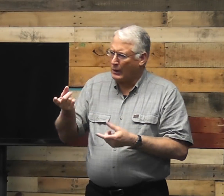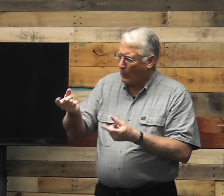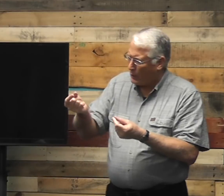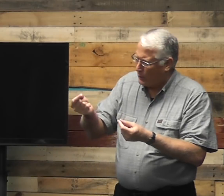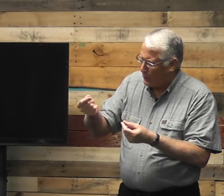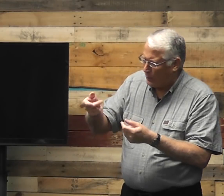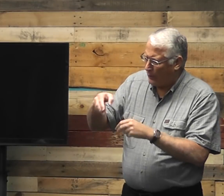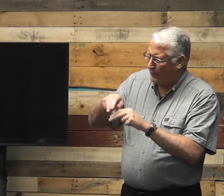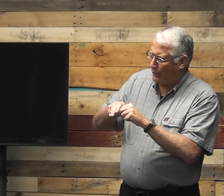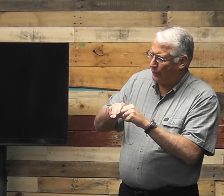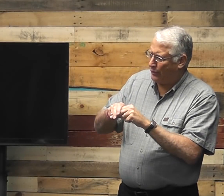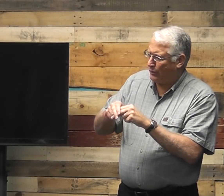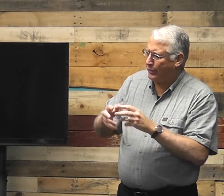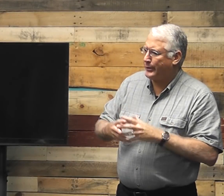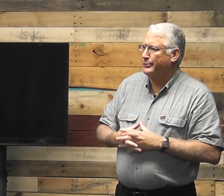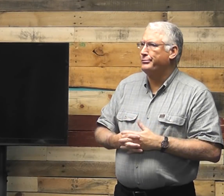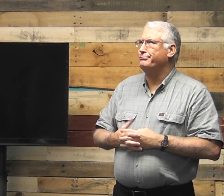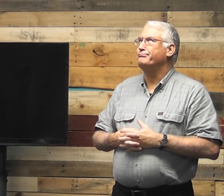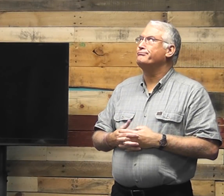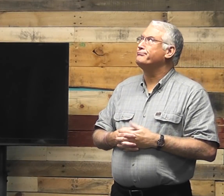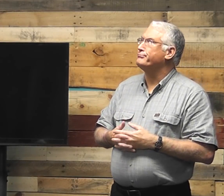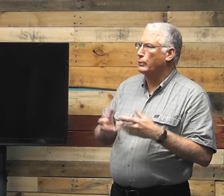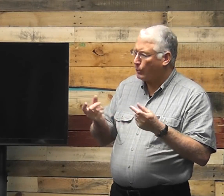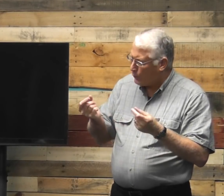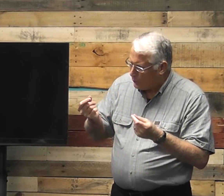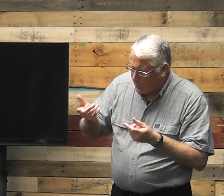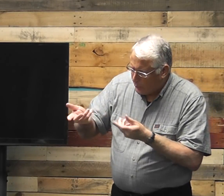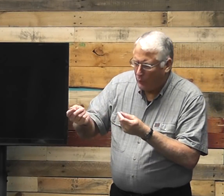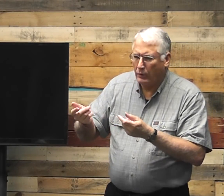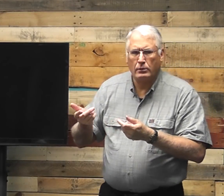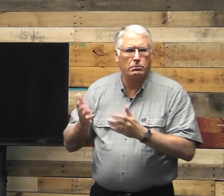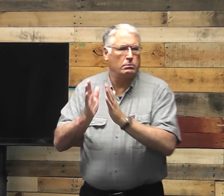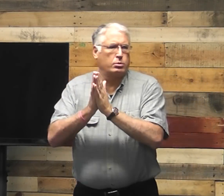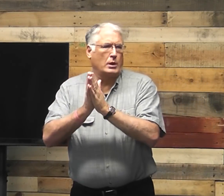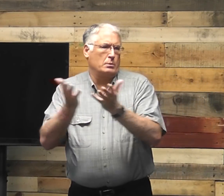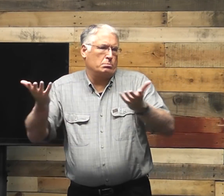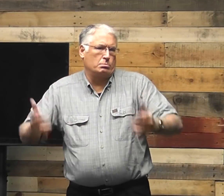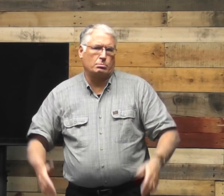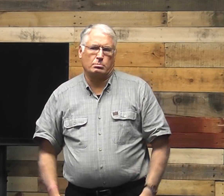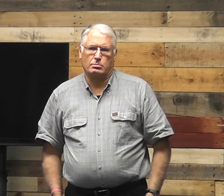sitting in the car, he says, what are you going to do sitting in the car while I'm inside? He goes, I'm going to pray.